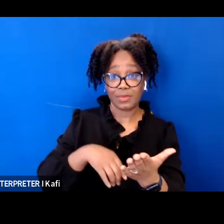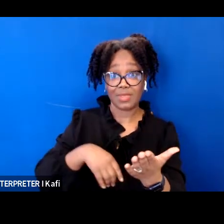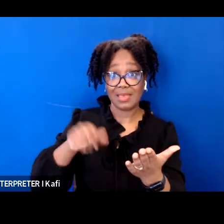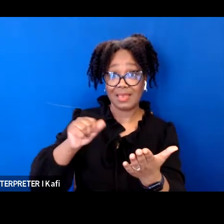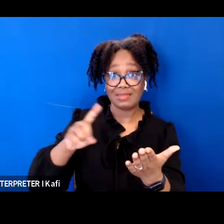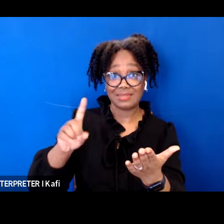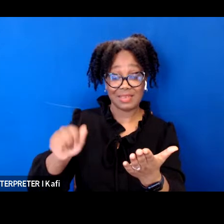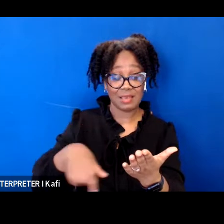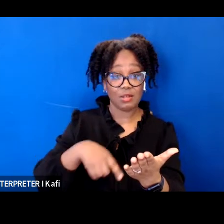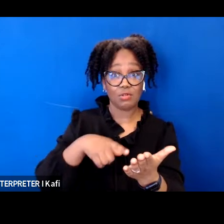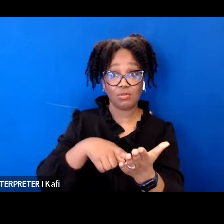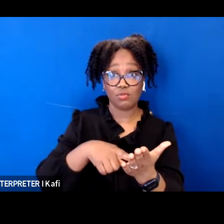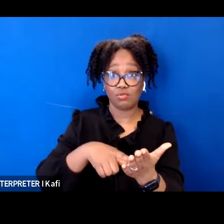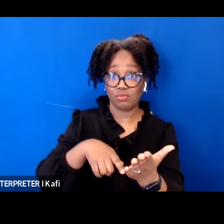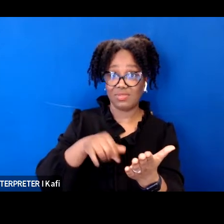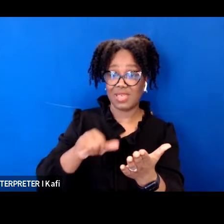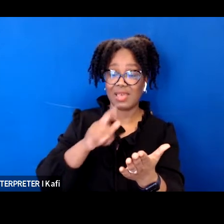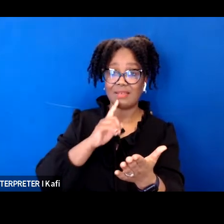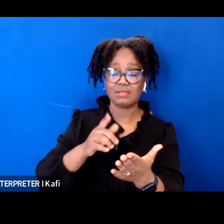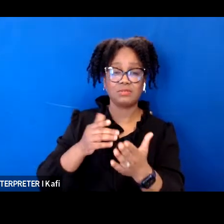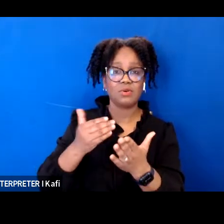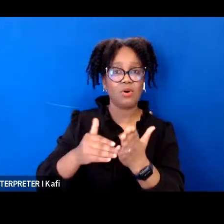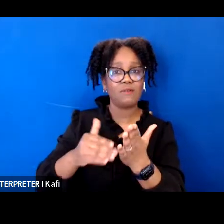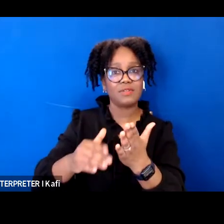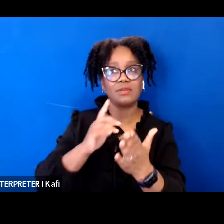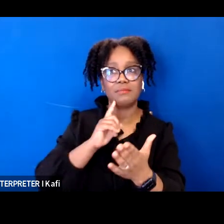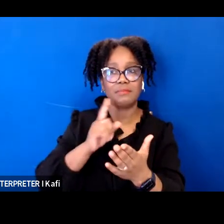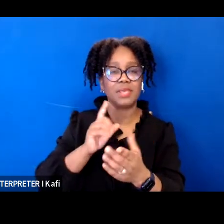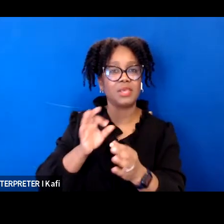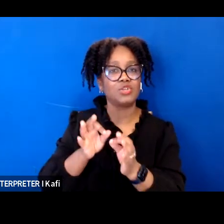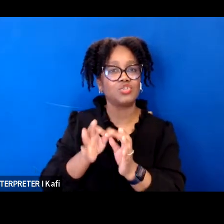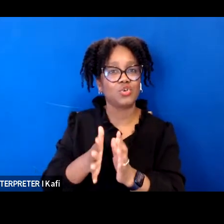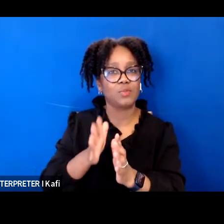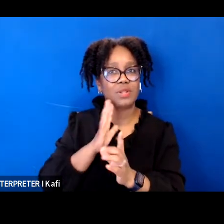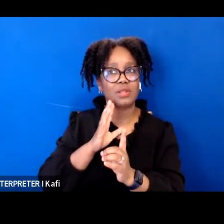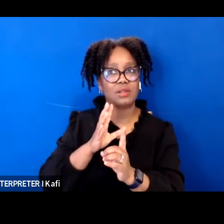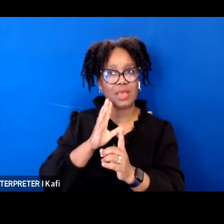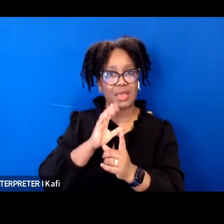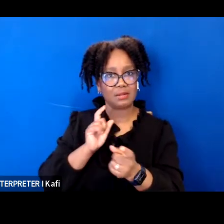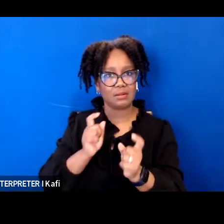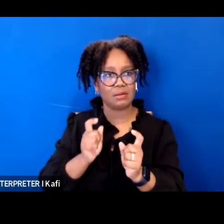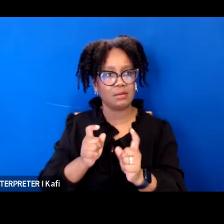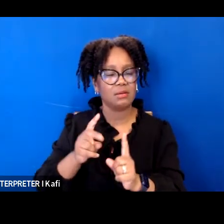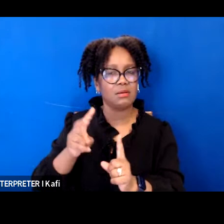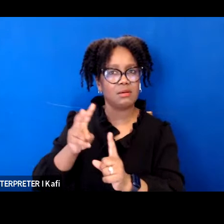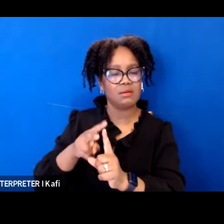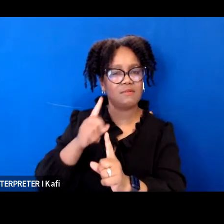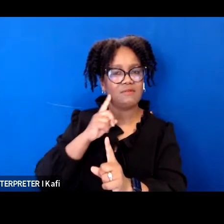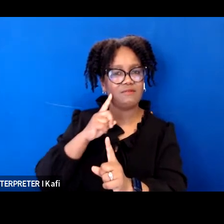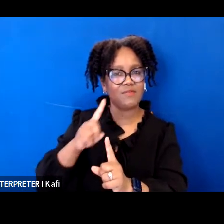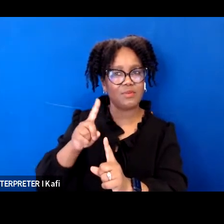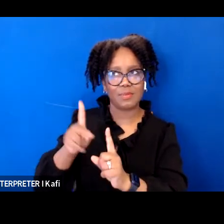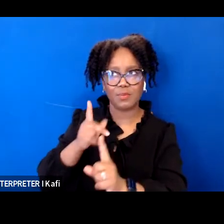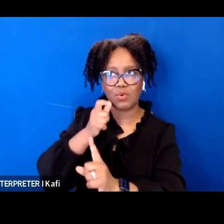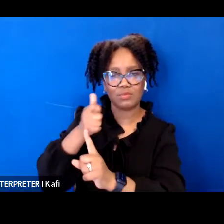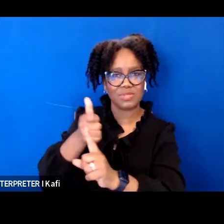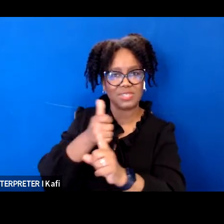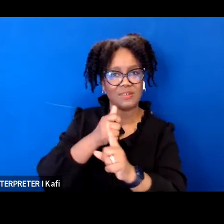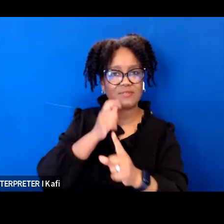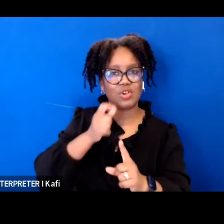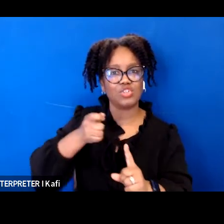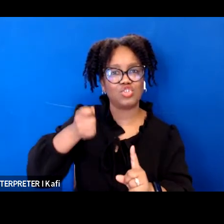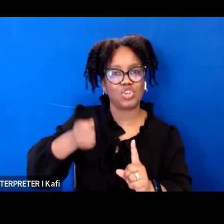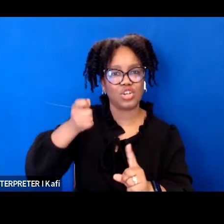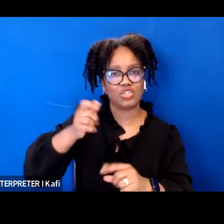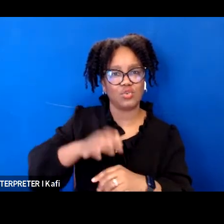courts in her time on the federal bench judge jackson has shown a keen appreciation for these principles the